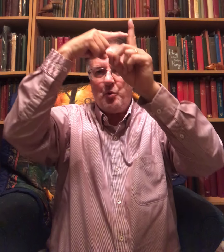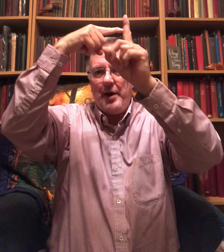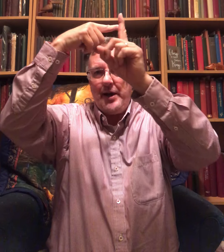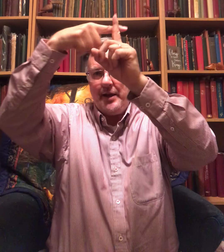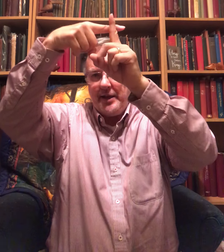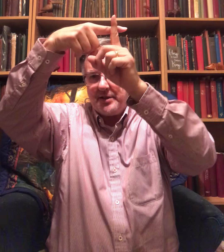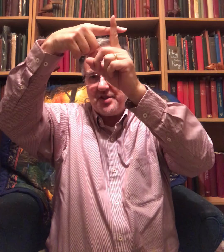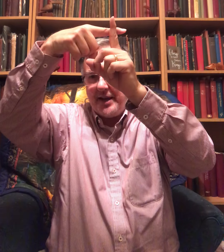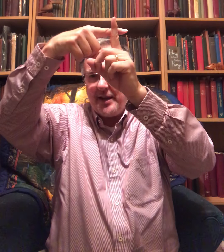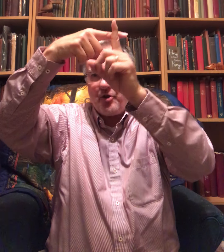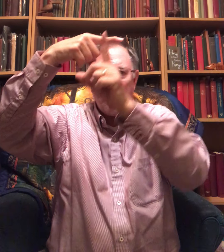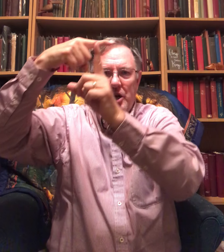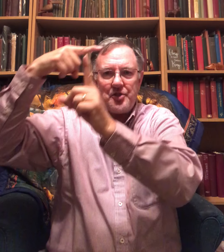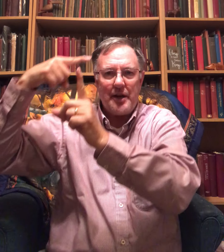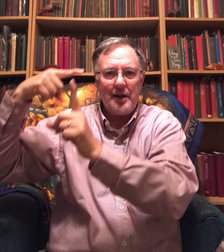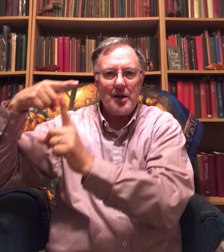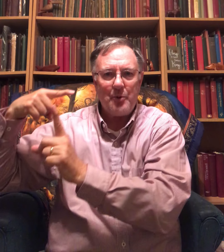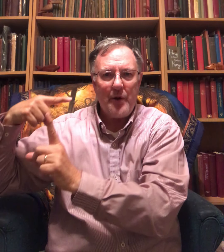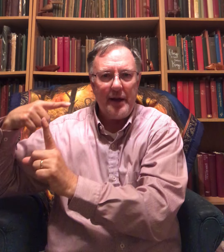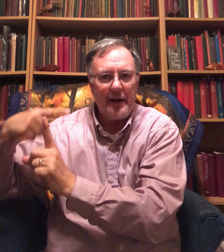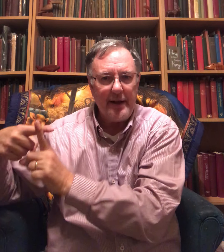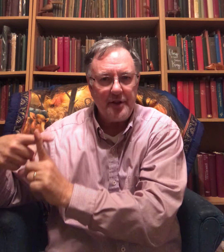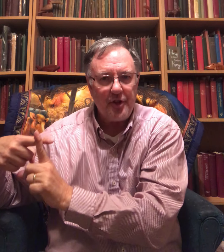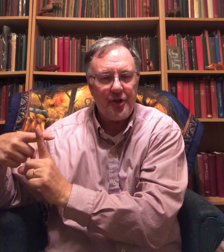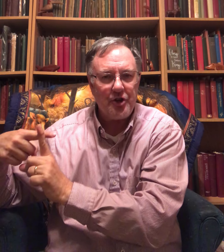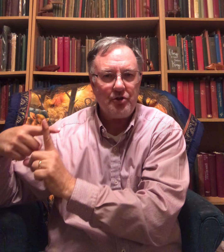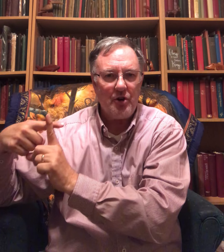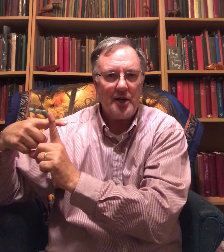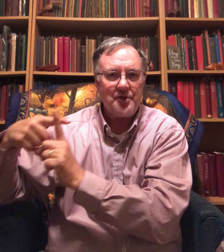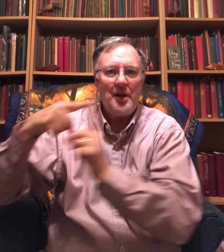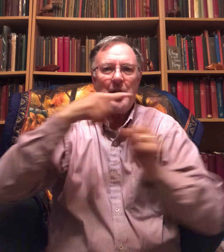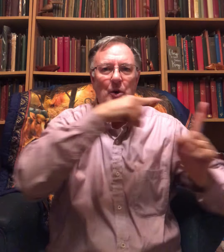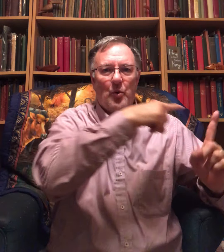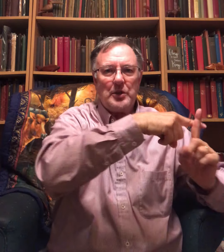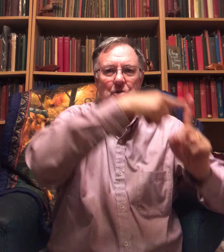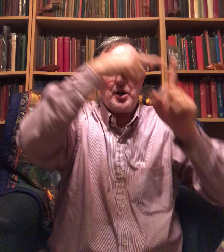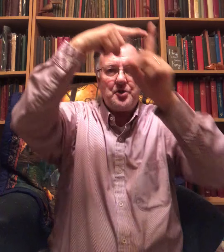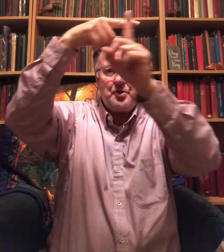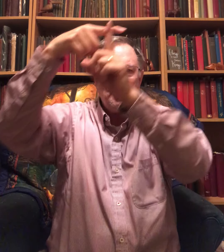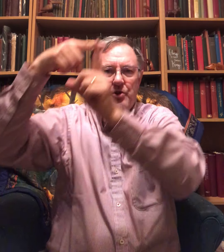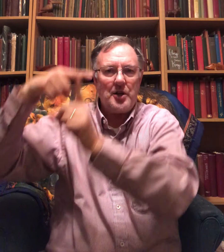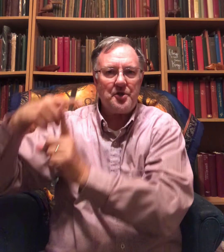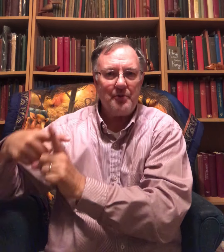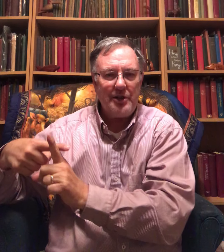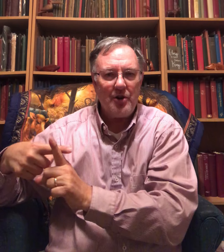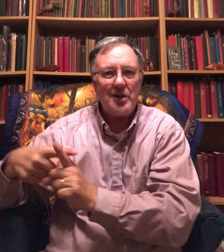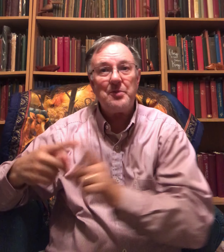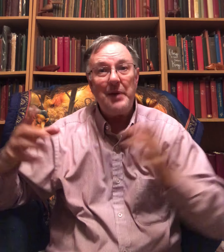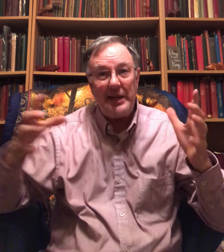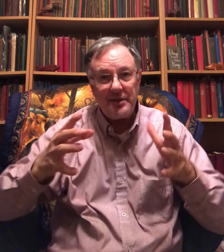away, hit the second cross, and I come away and I hit the third cross. One cross, two cross, three cross means